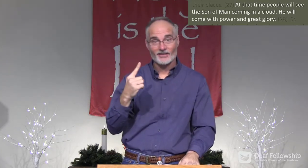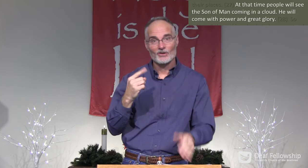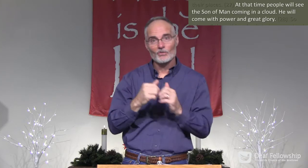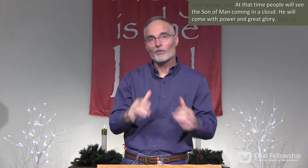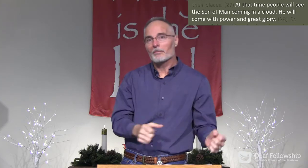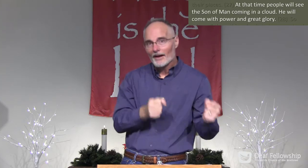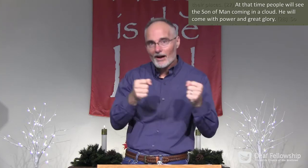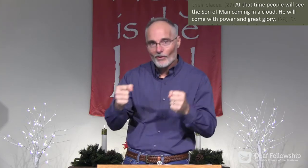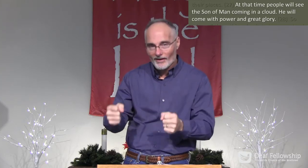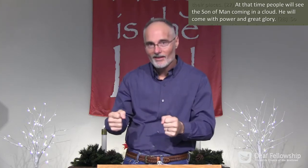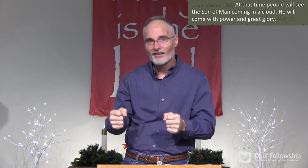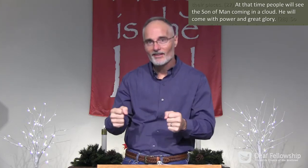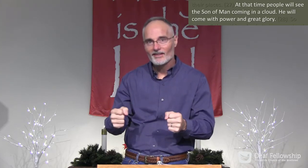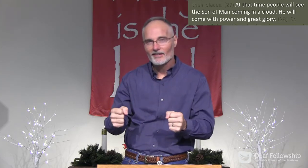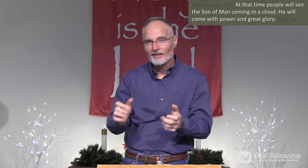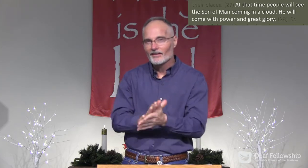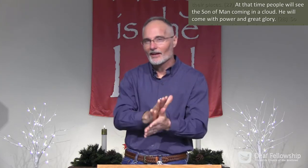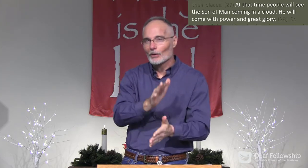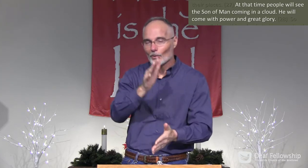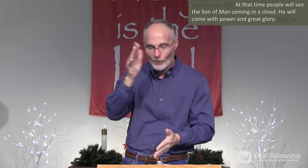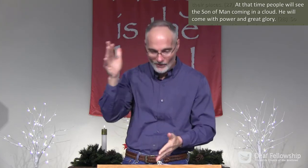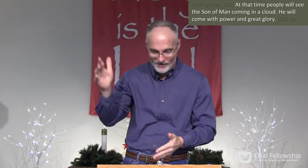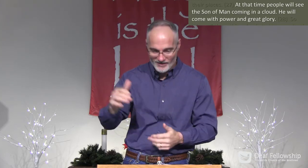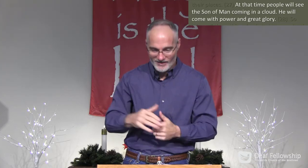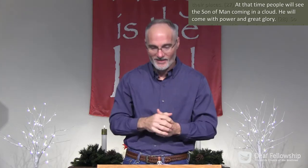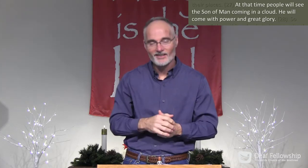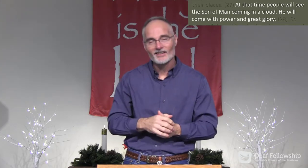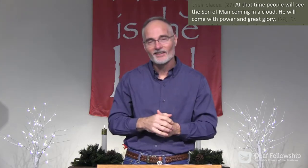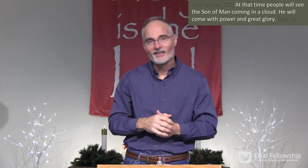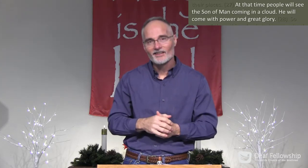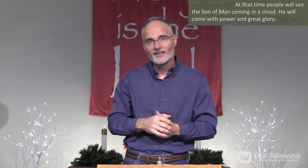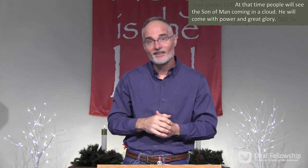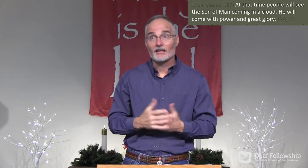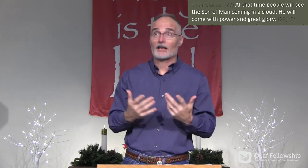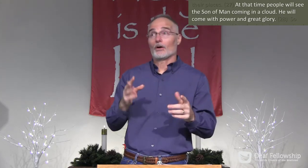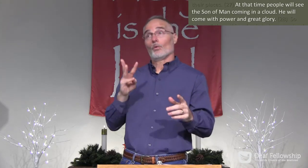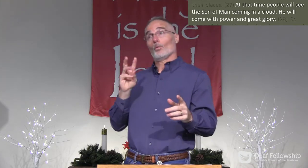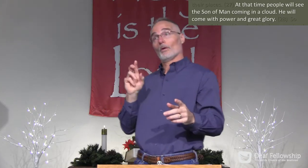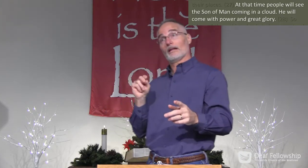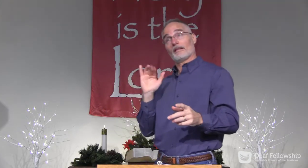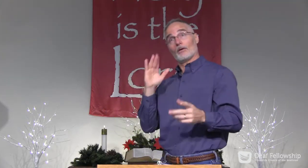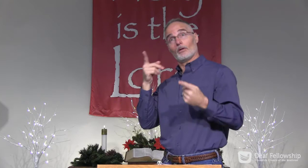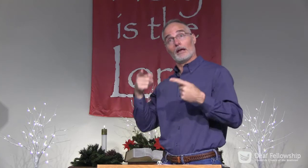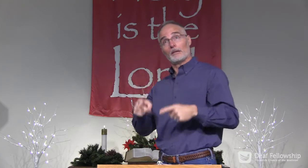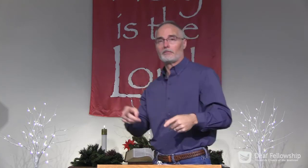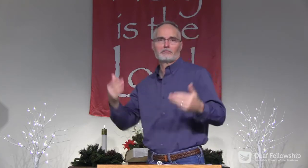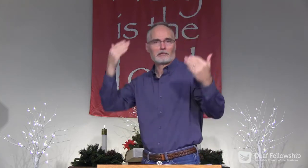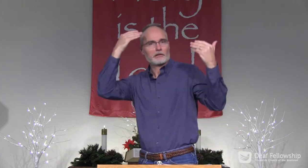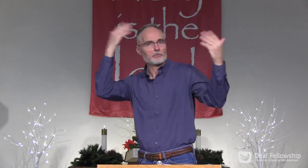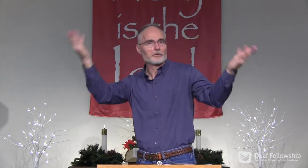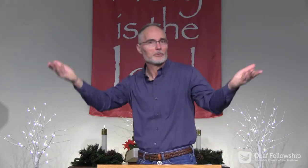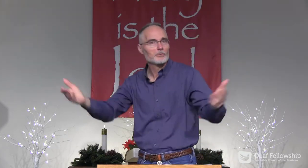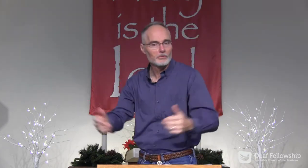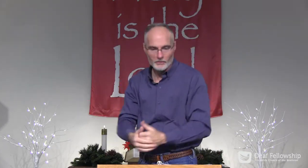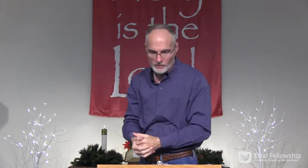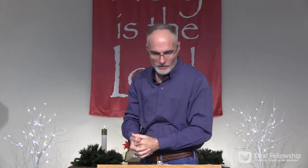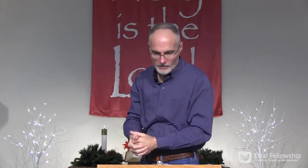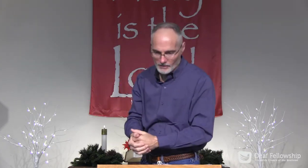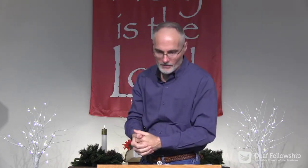of Man, Jesus, coming with power and great glory. Now, we don't know when that'll